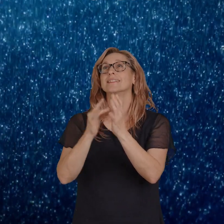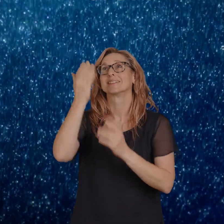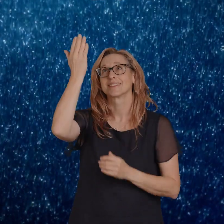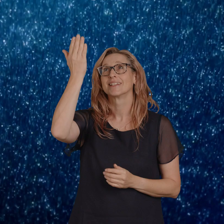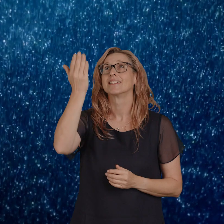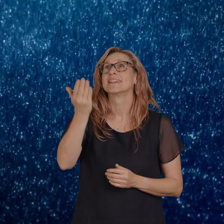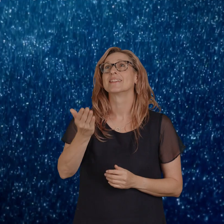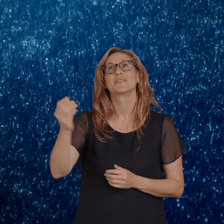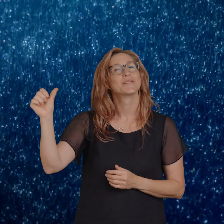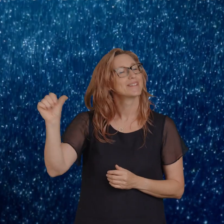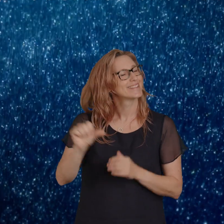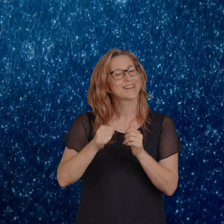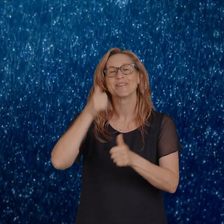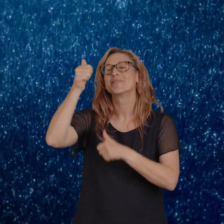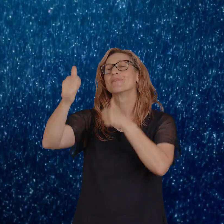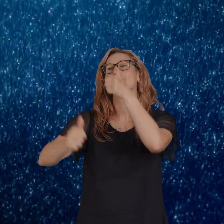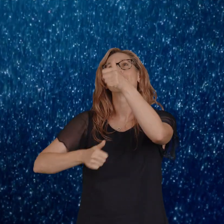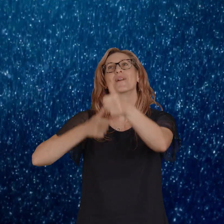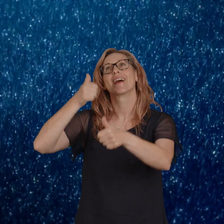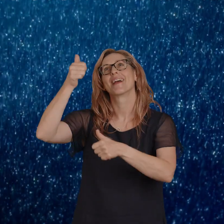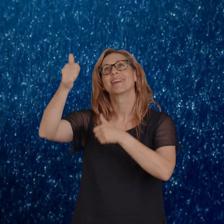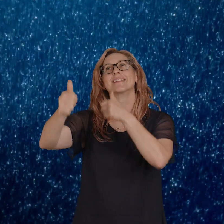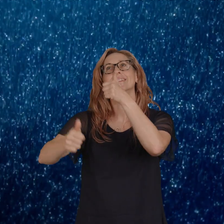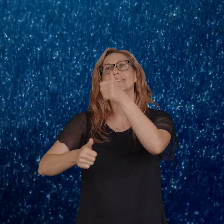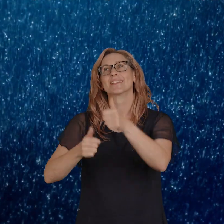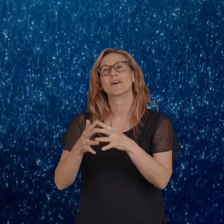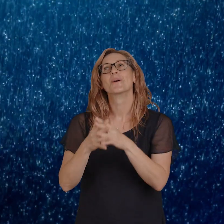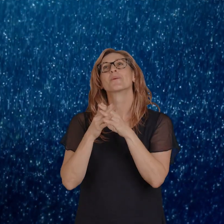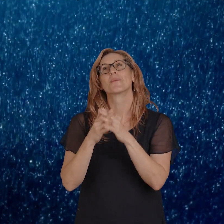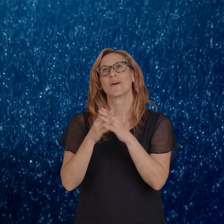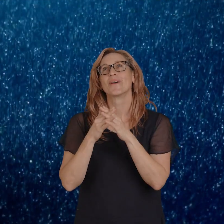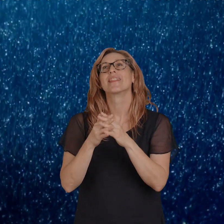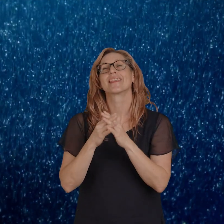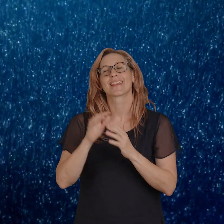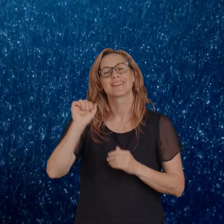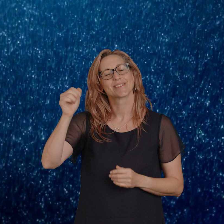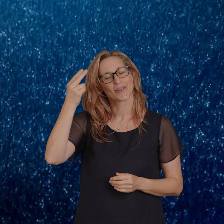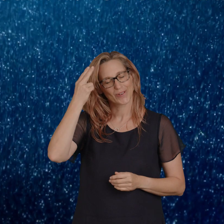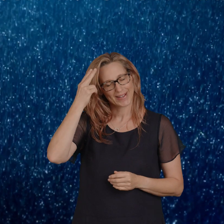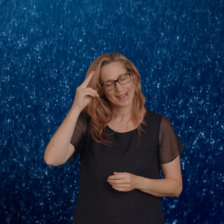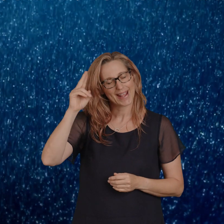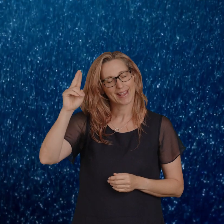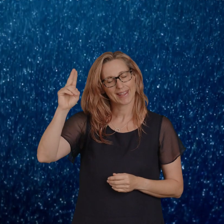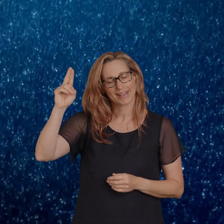You deserve the praise. Worthy is your name.